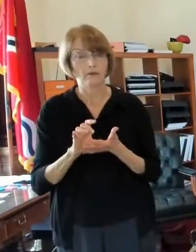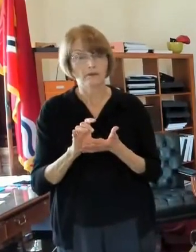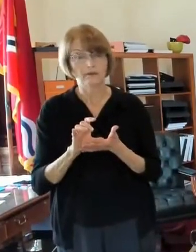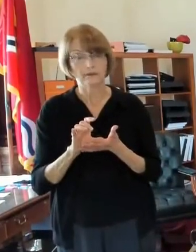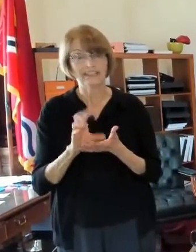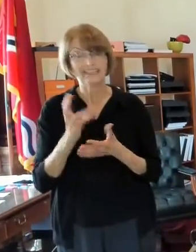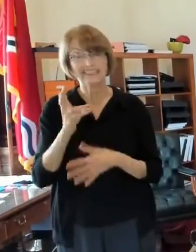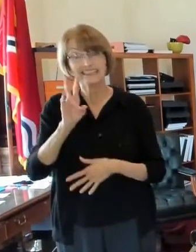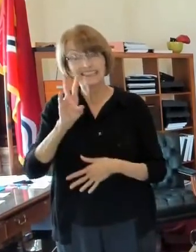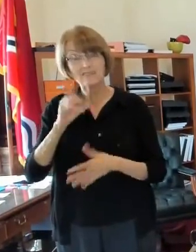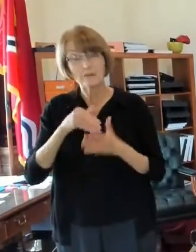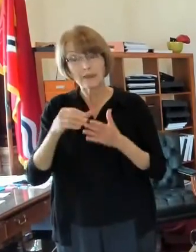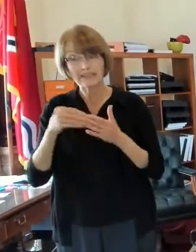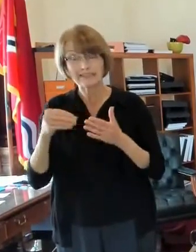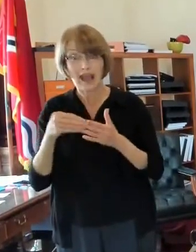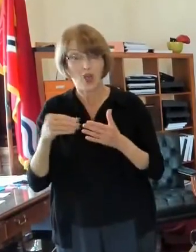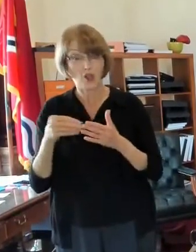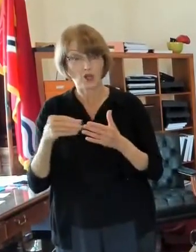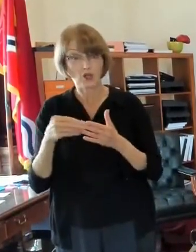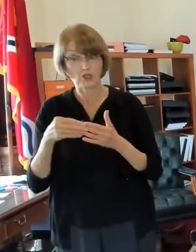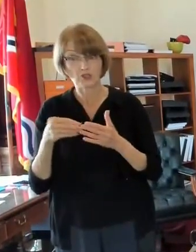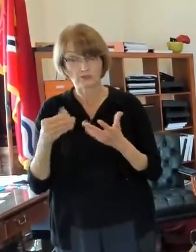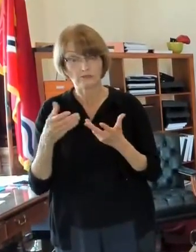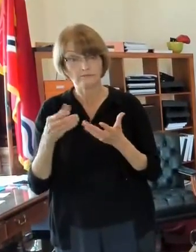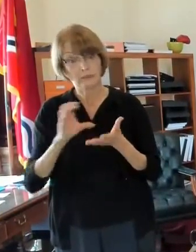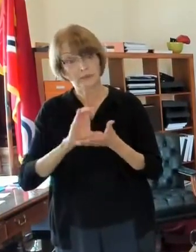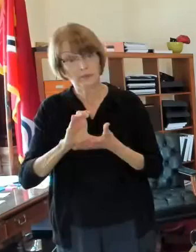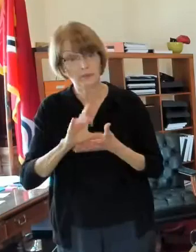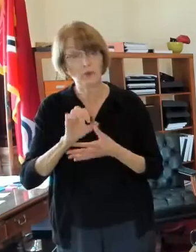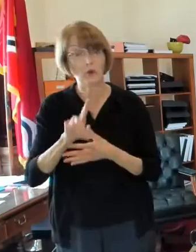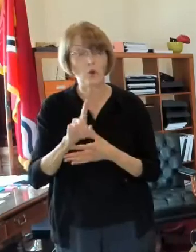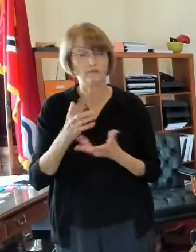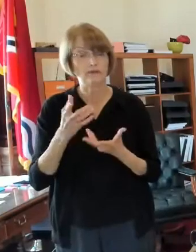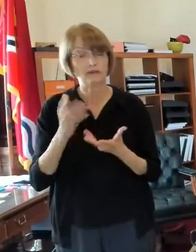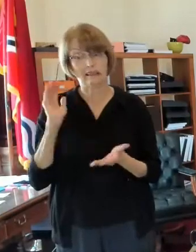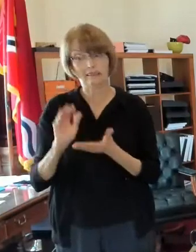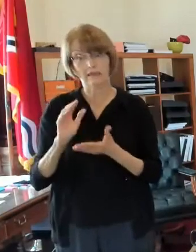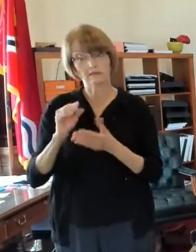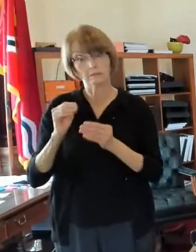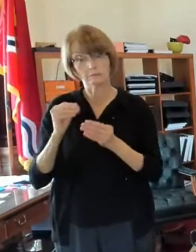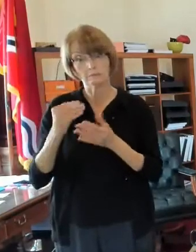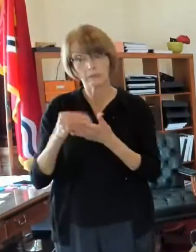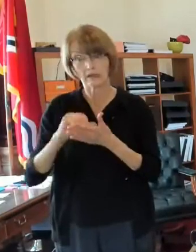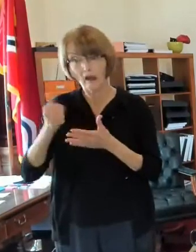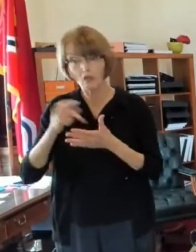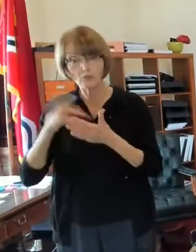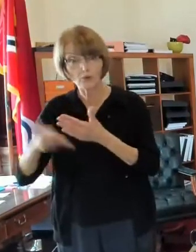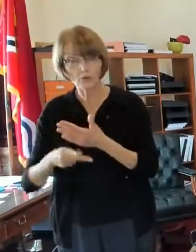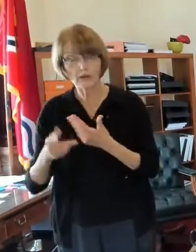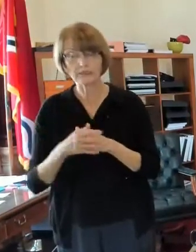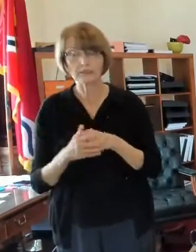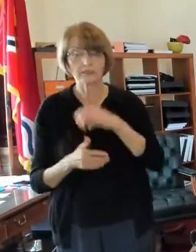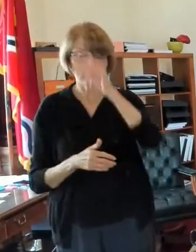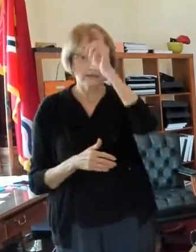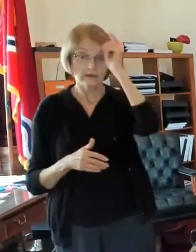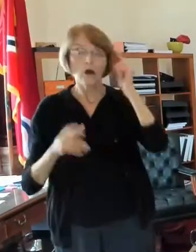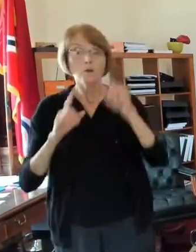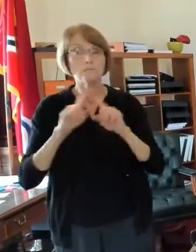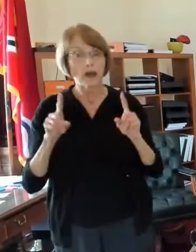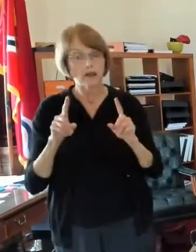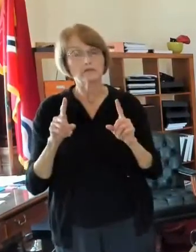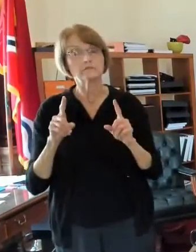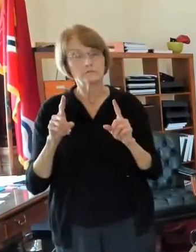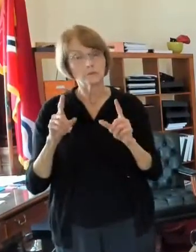million dollar revenue hit this year but as we begin to recover we will